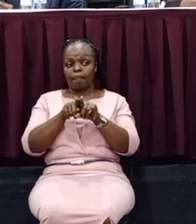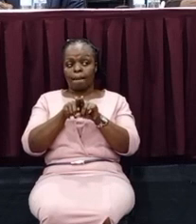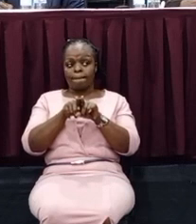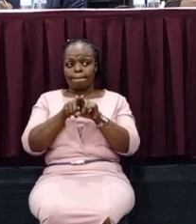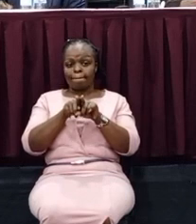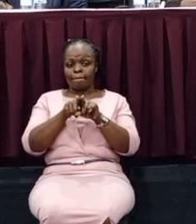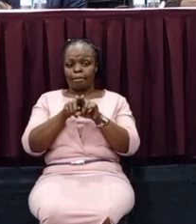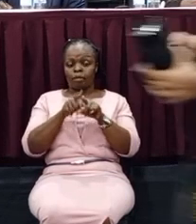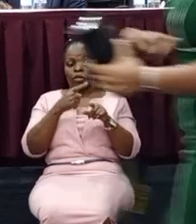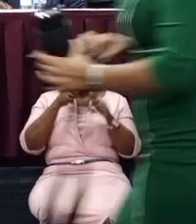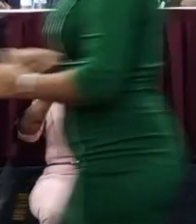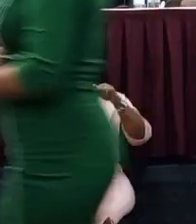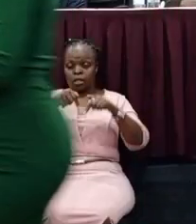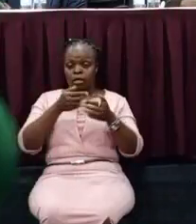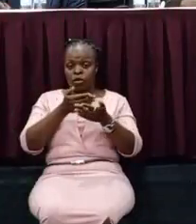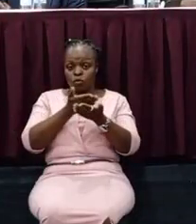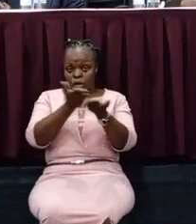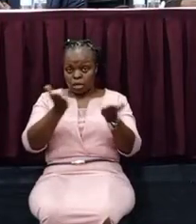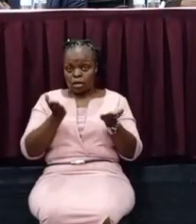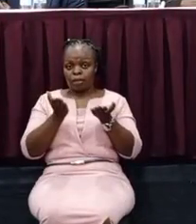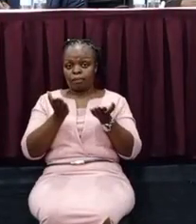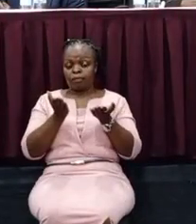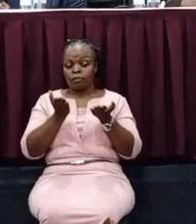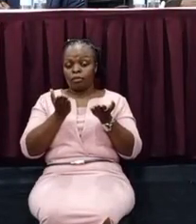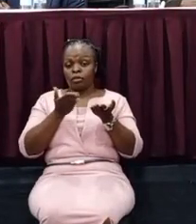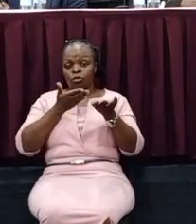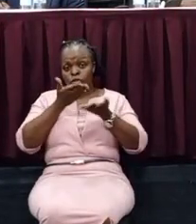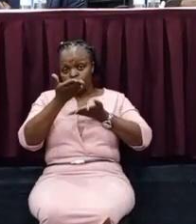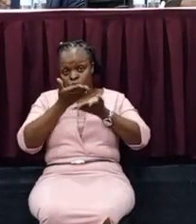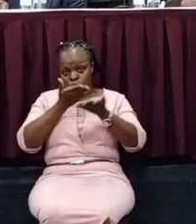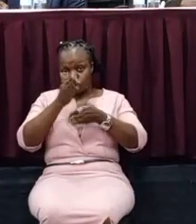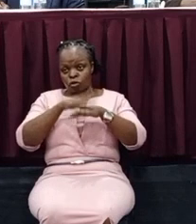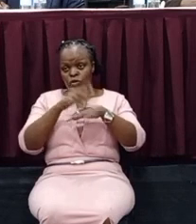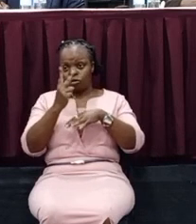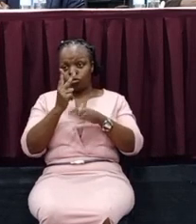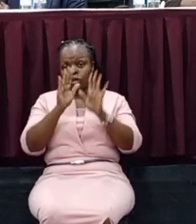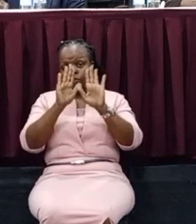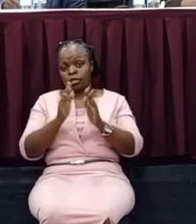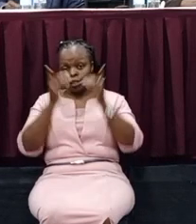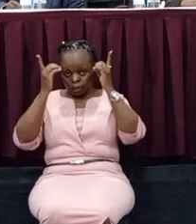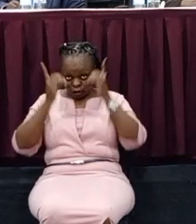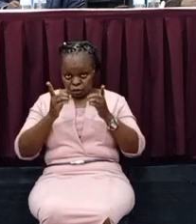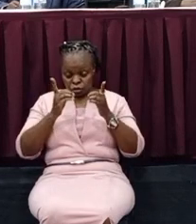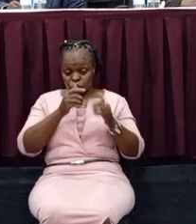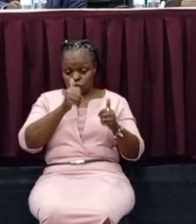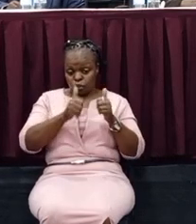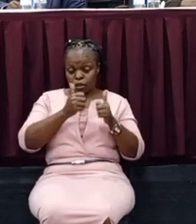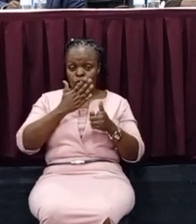So, today we are here to consult you on two very important decisions which we wish to make as